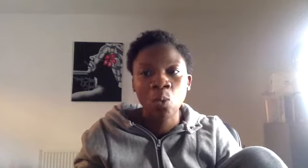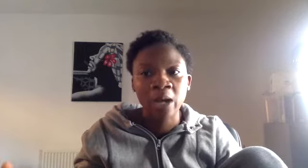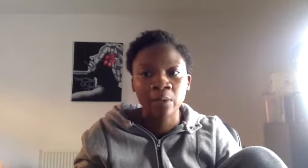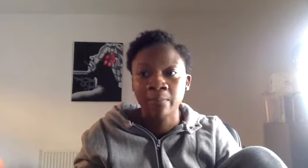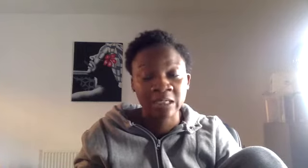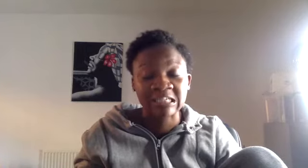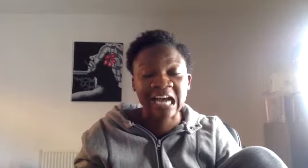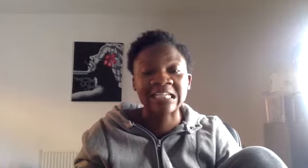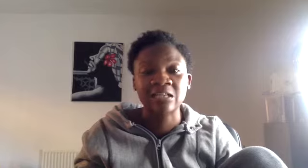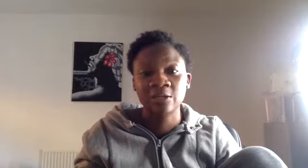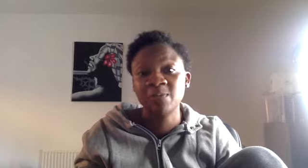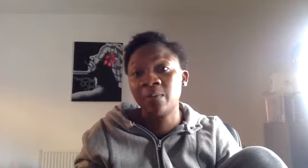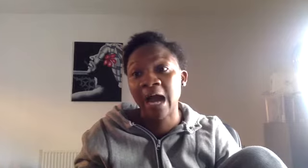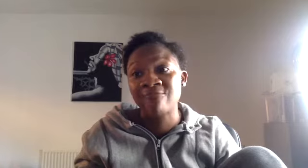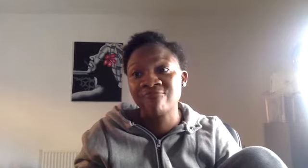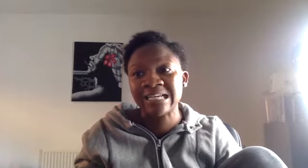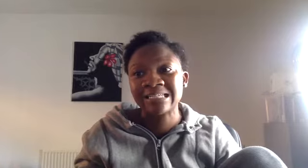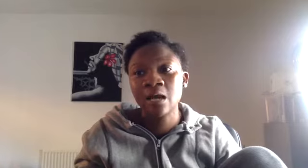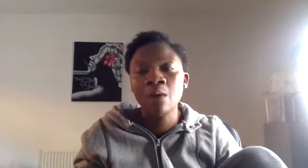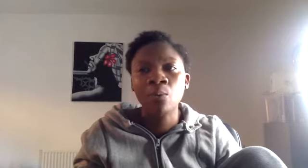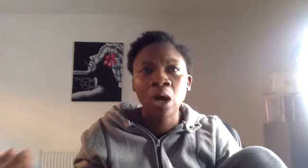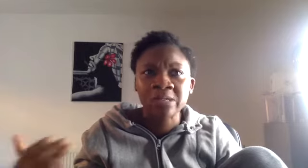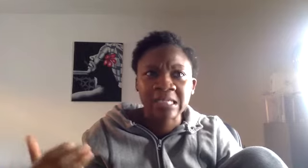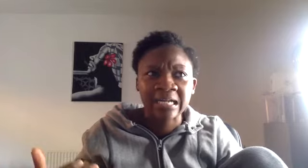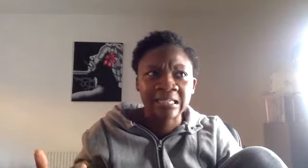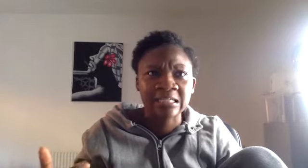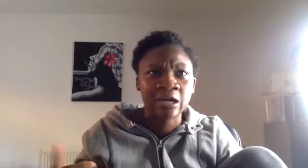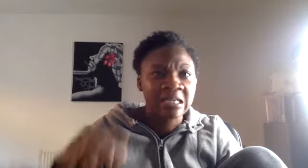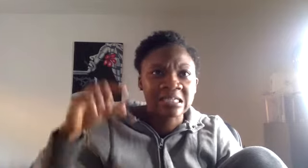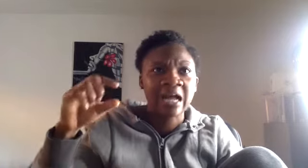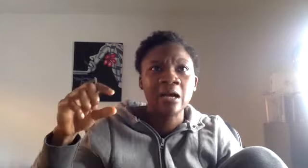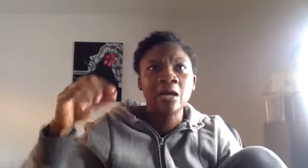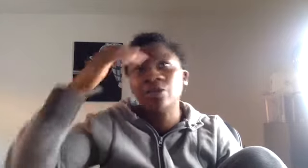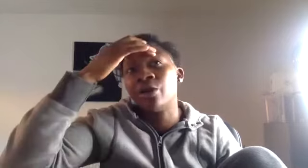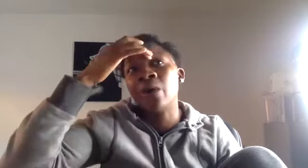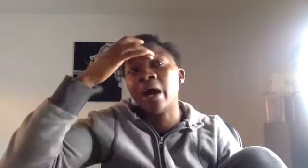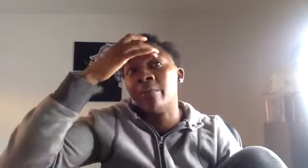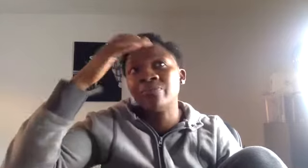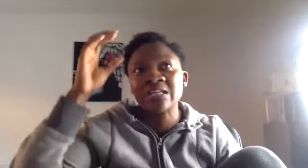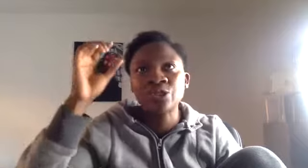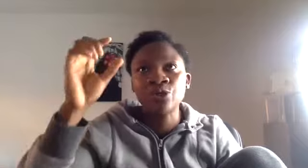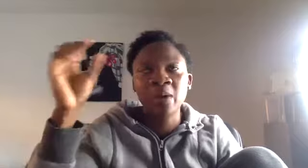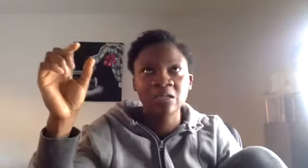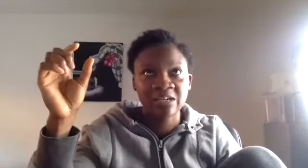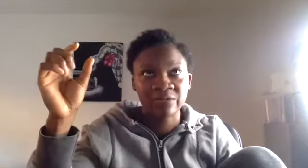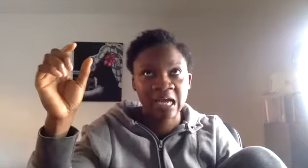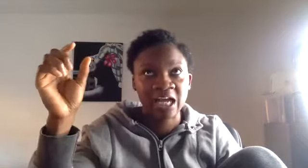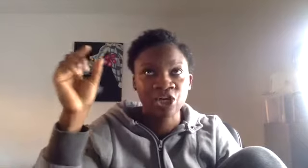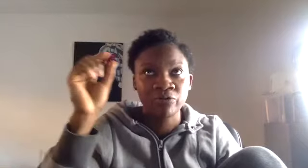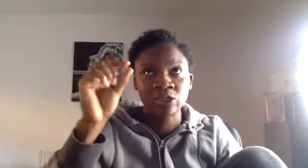I'm understanding that those people are at risk. But what are we saying to then tell? It's like, you know, there's two parts to every saying, curiosity